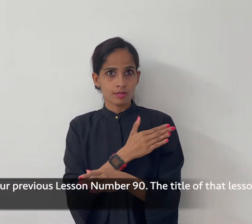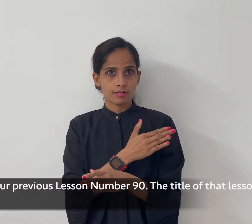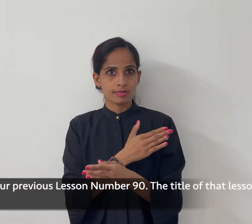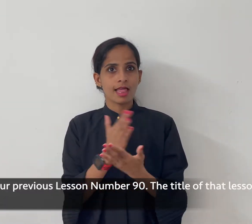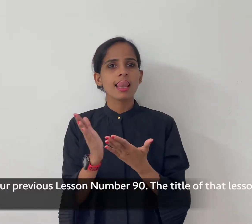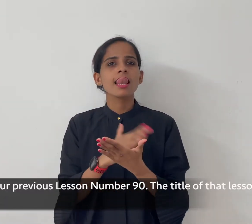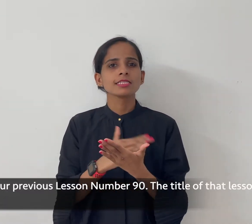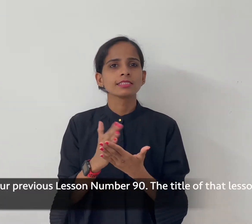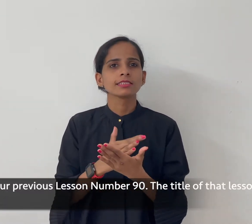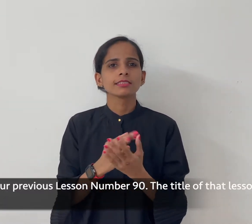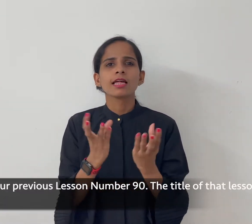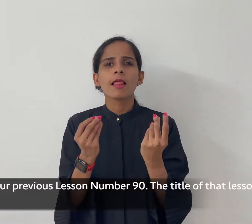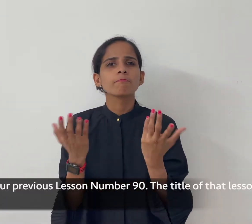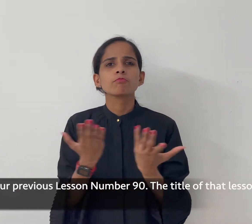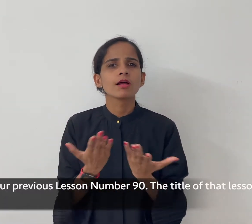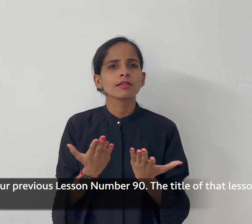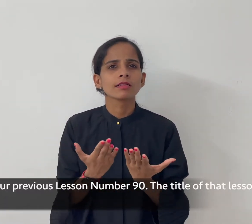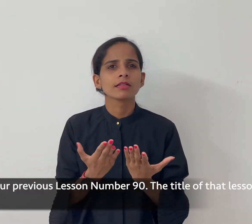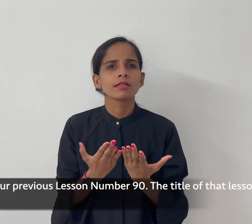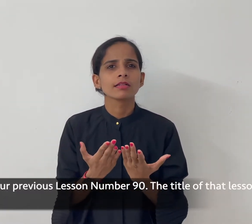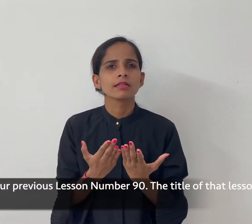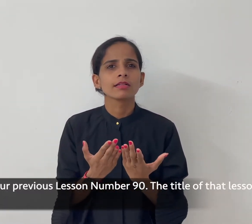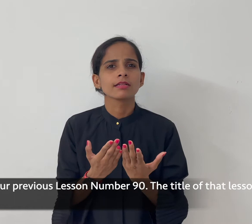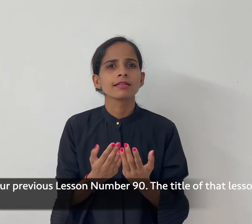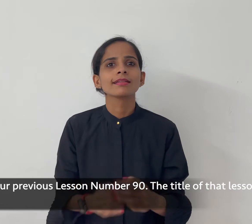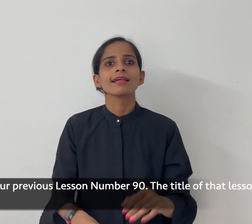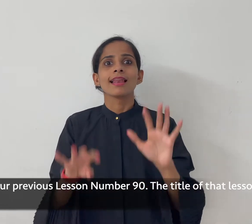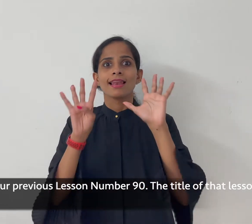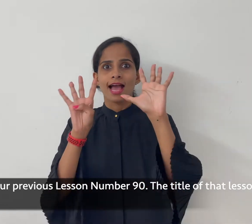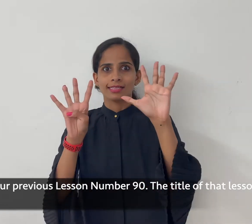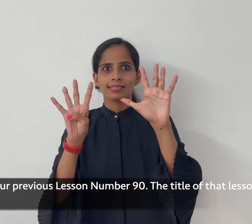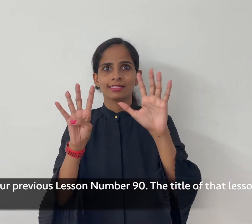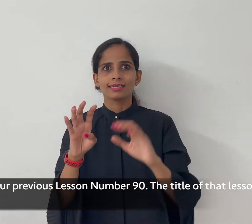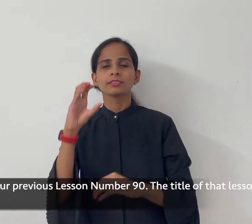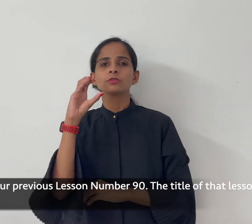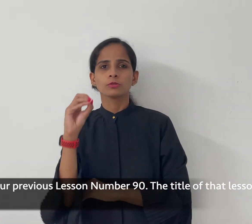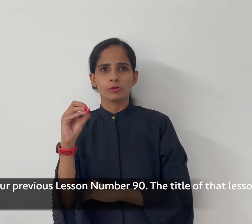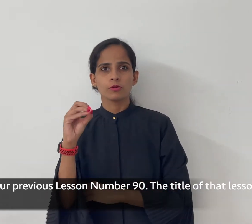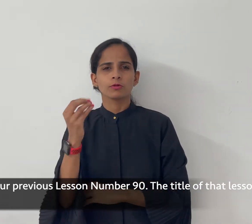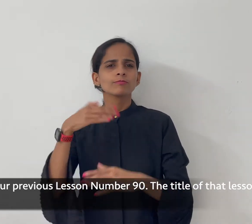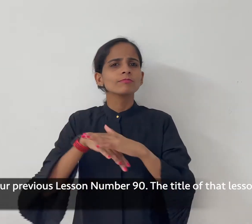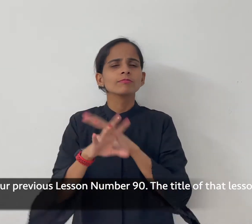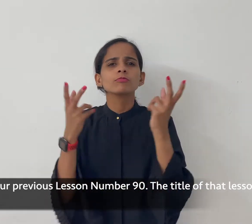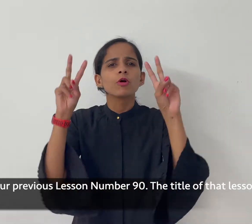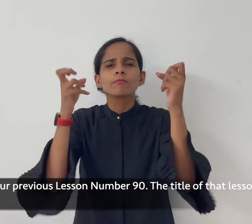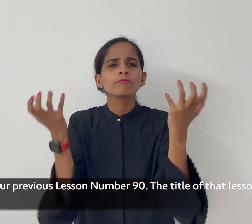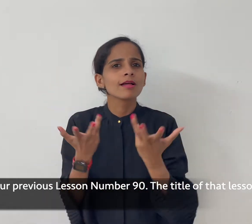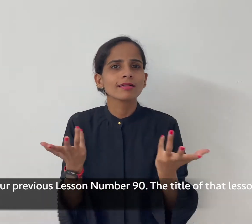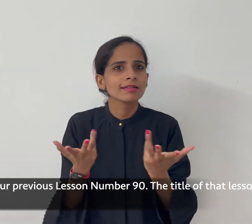of our previous lessons, number 90. The title of that lesson